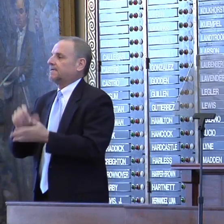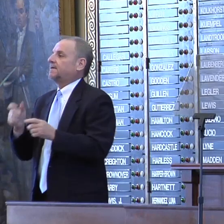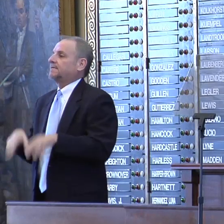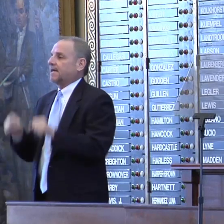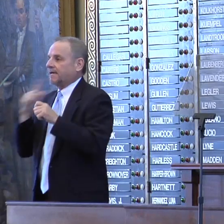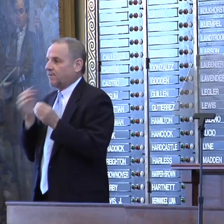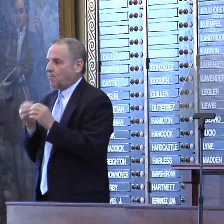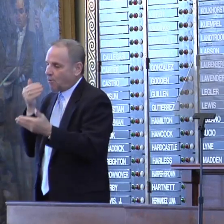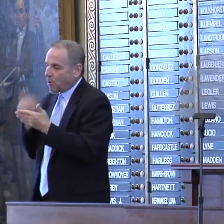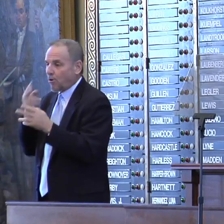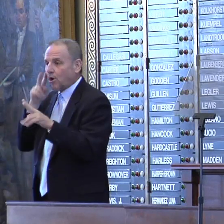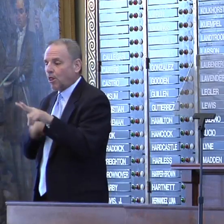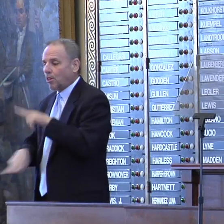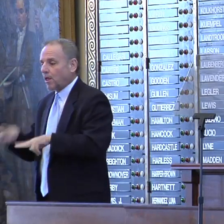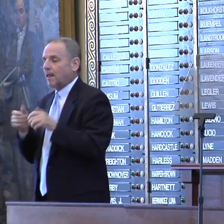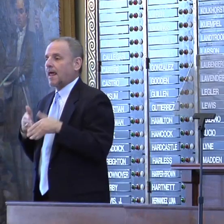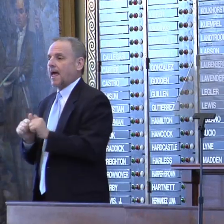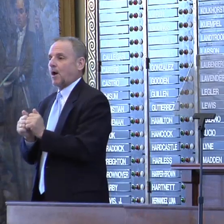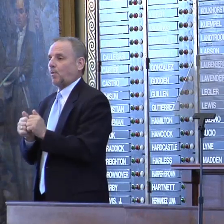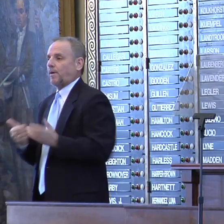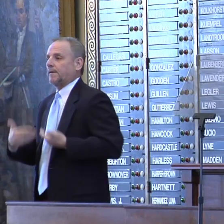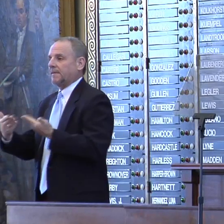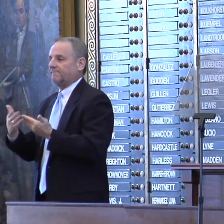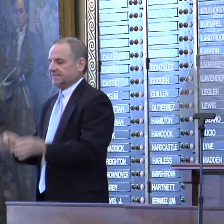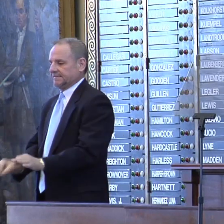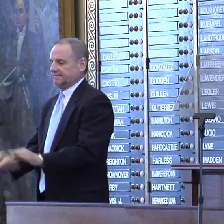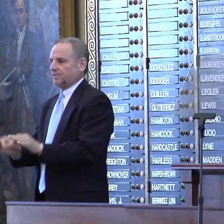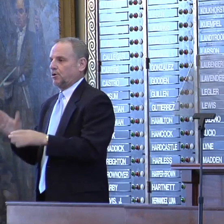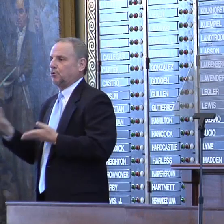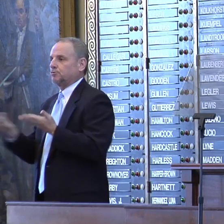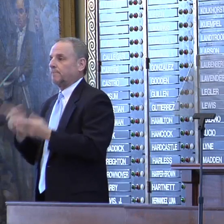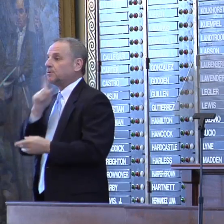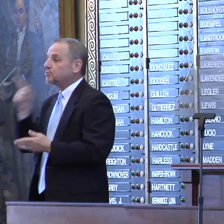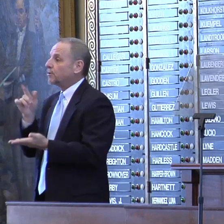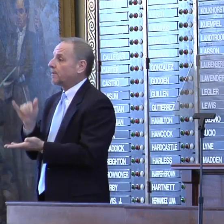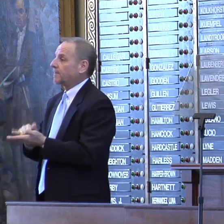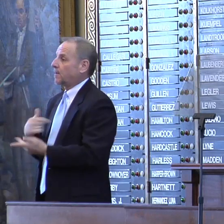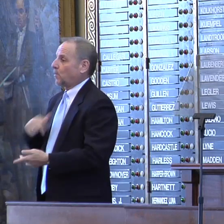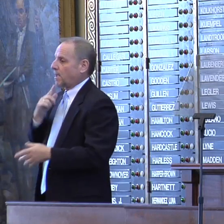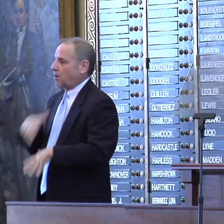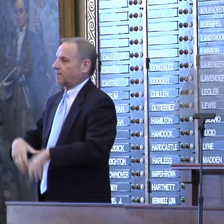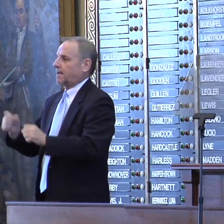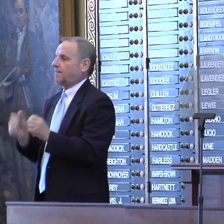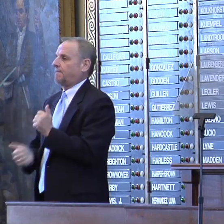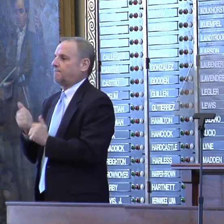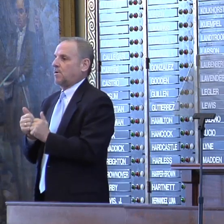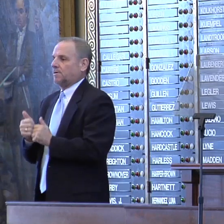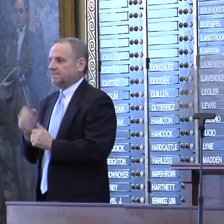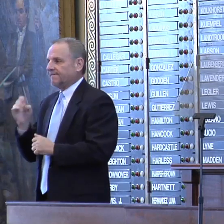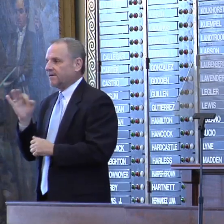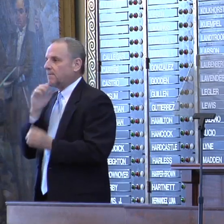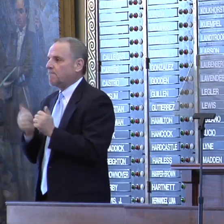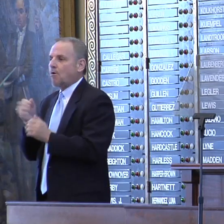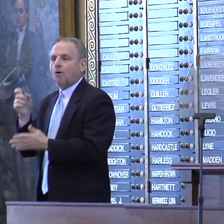closer look at the way we deliver essential services to make sure we're taking the most efficient, most